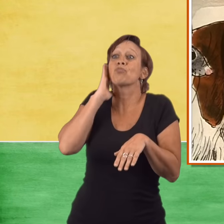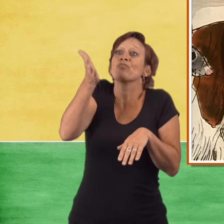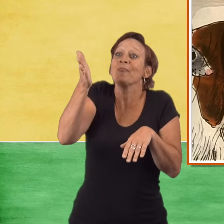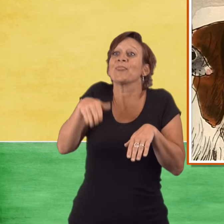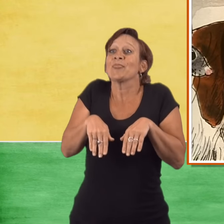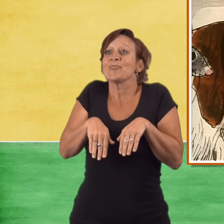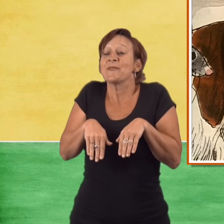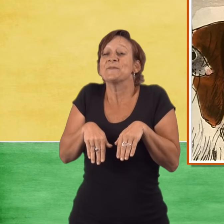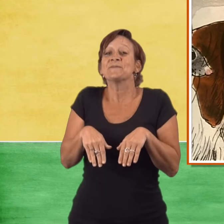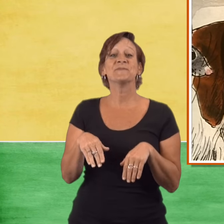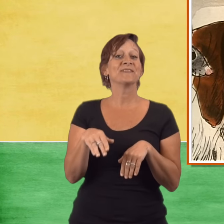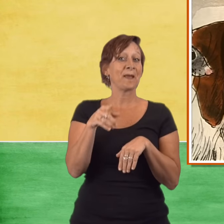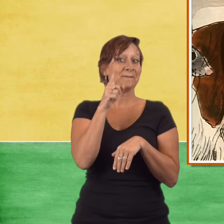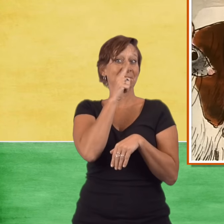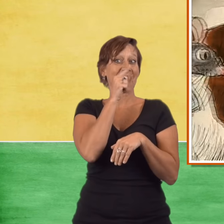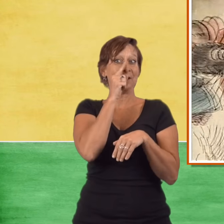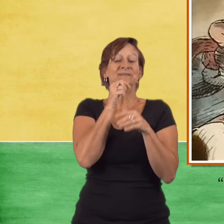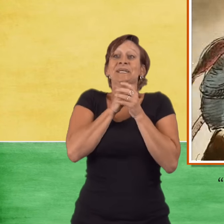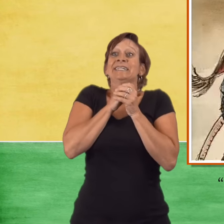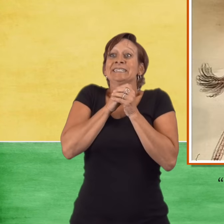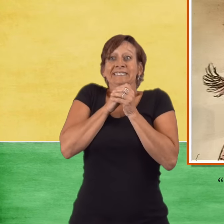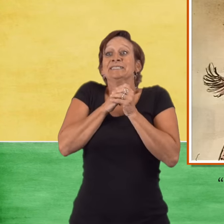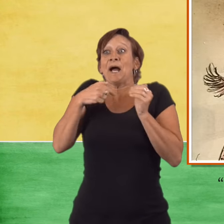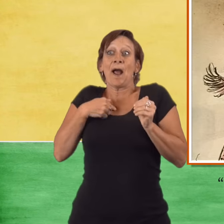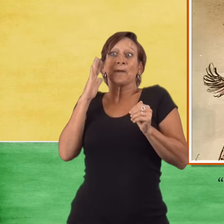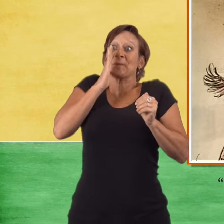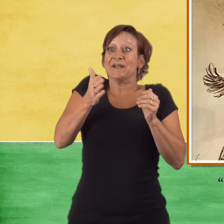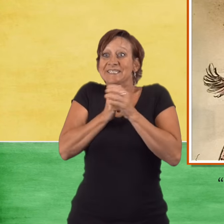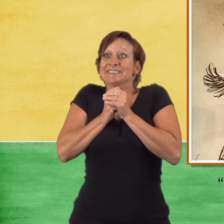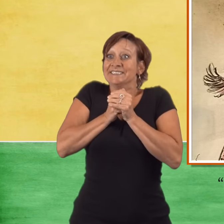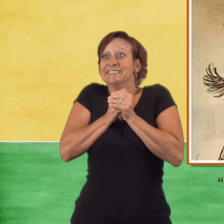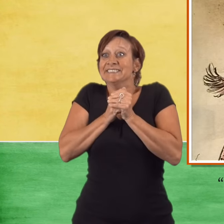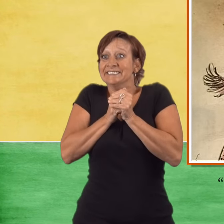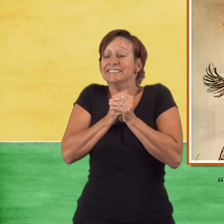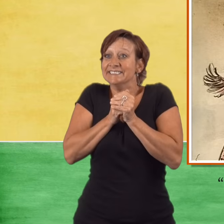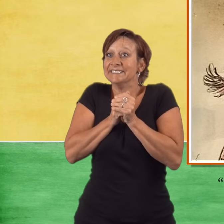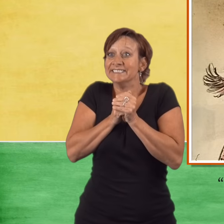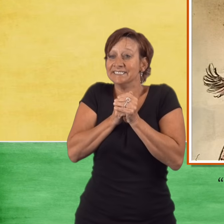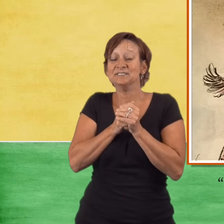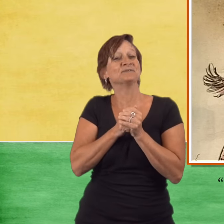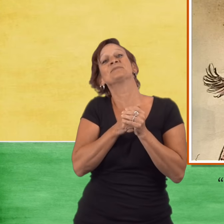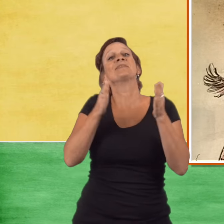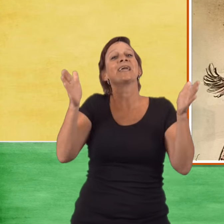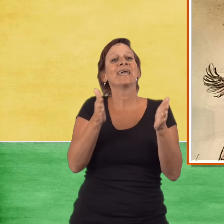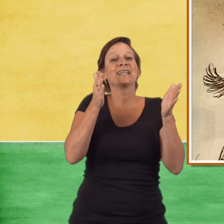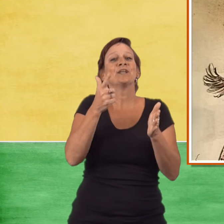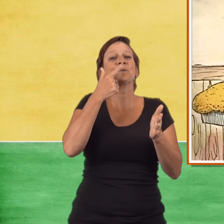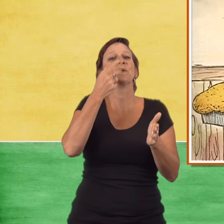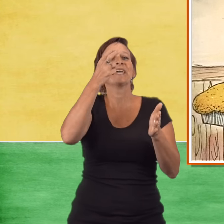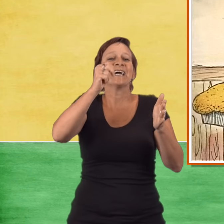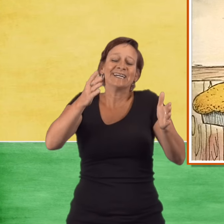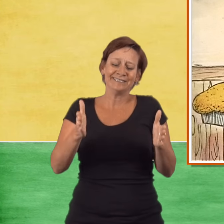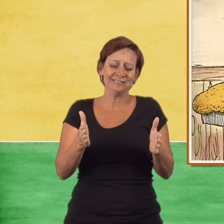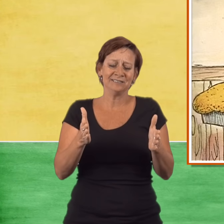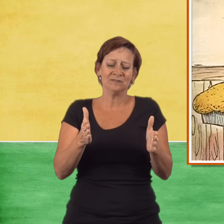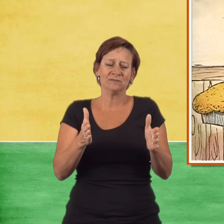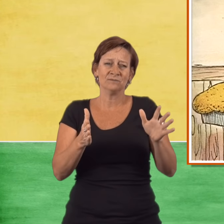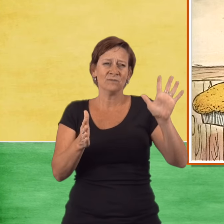will, cried the dog. I will, cried the mouse. But the little red hen